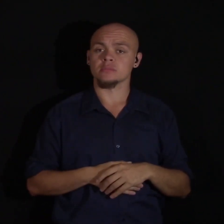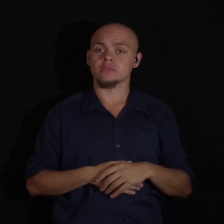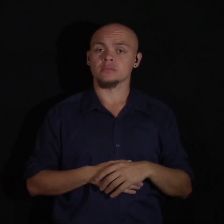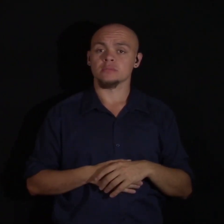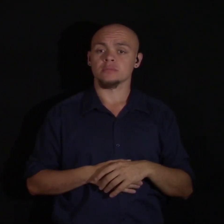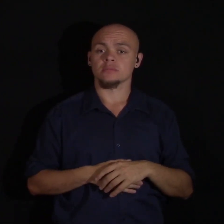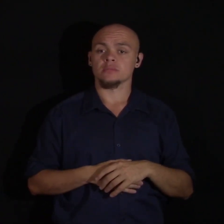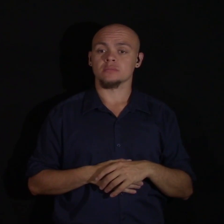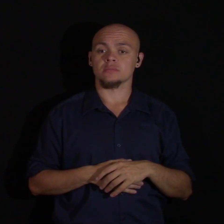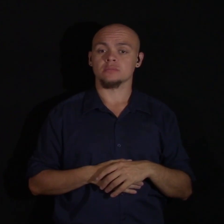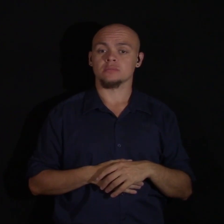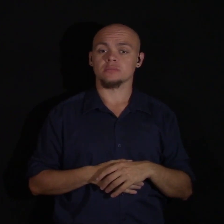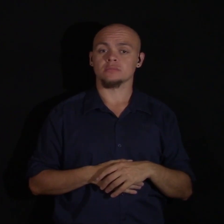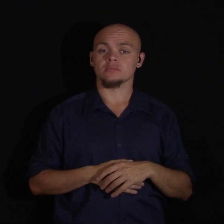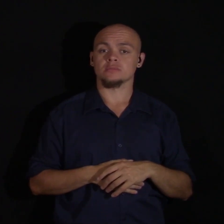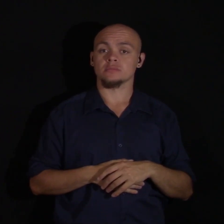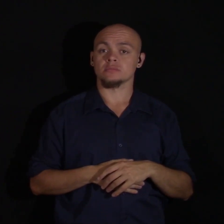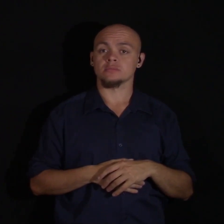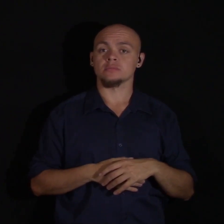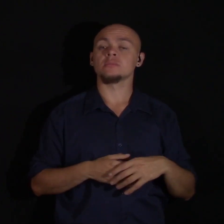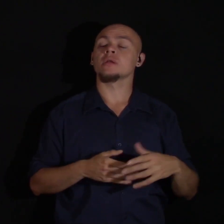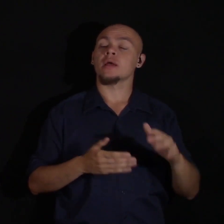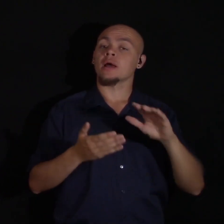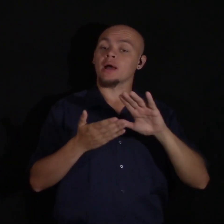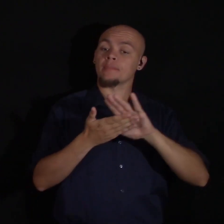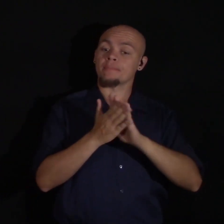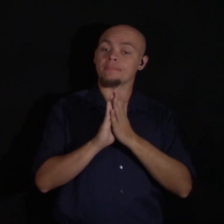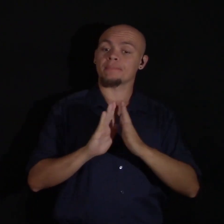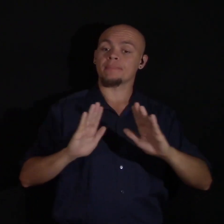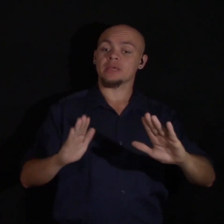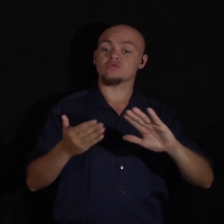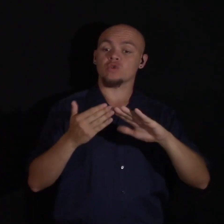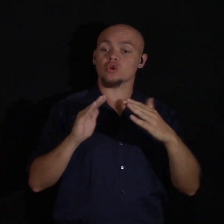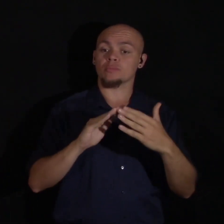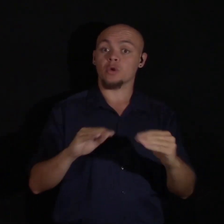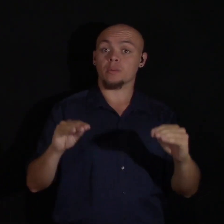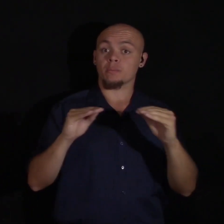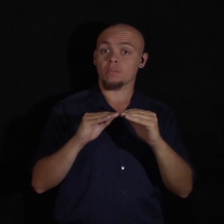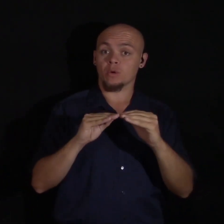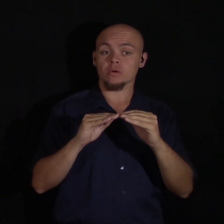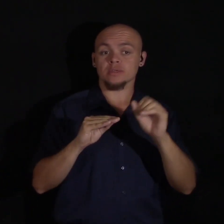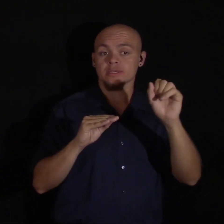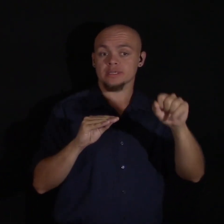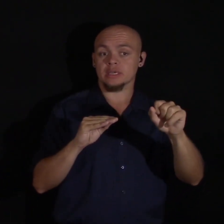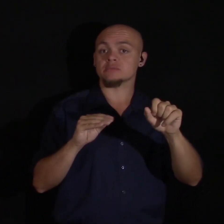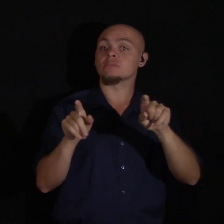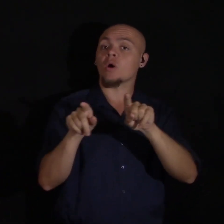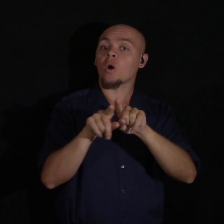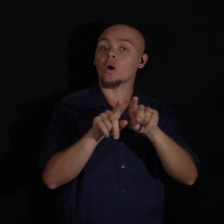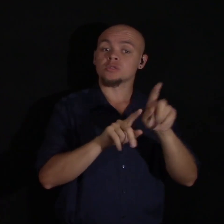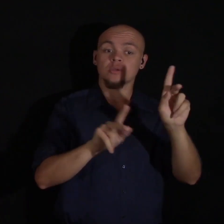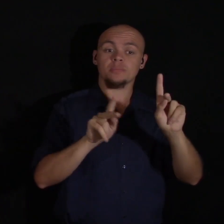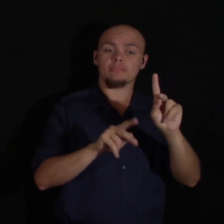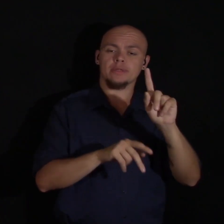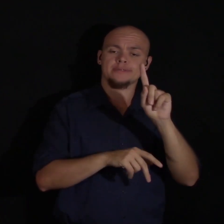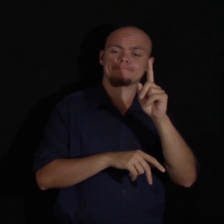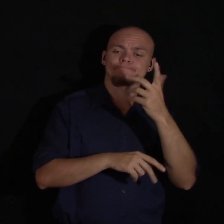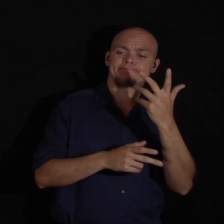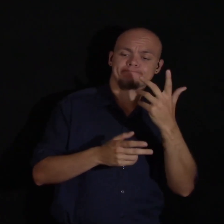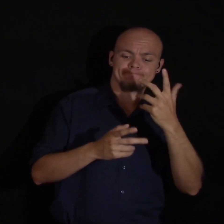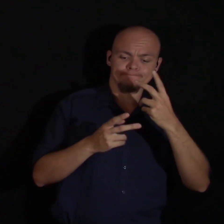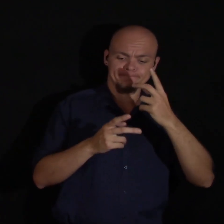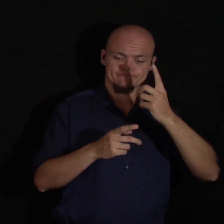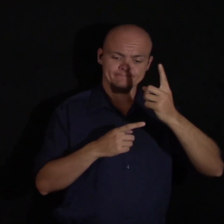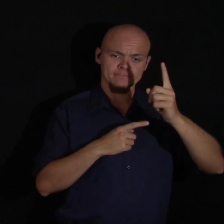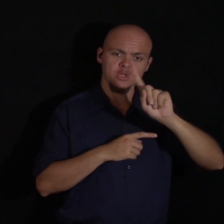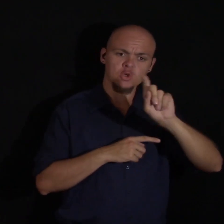more accepting and peaceful community. But this means that people who are questioning their own gender and their own issues